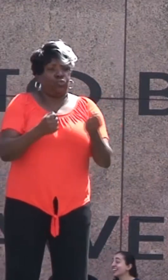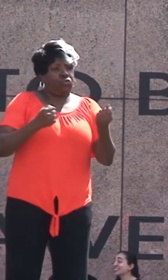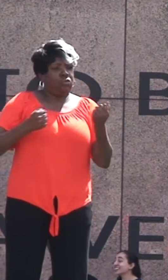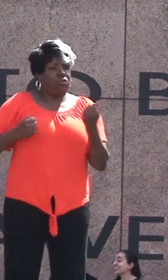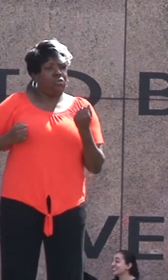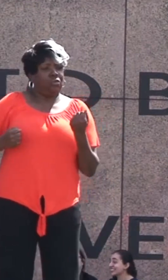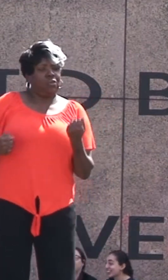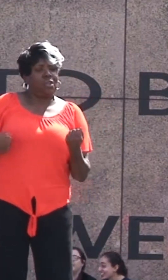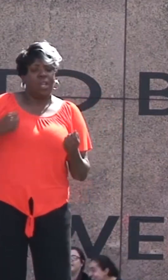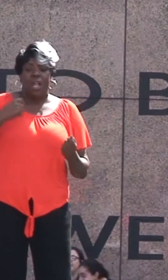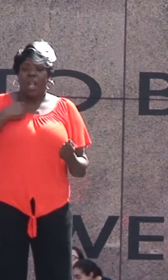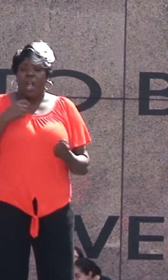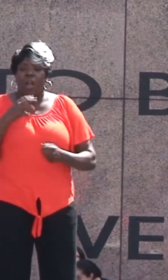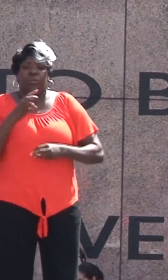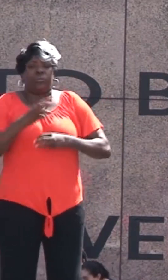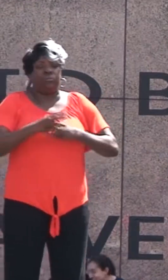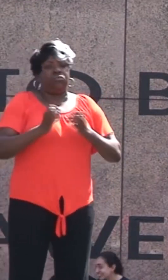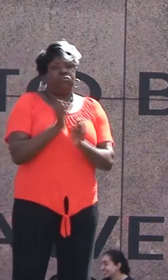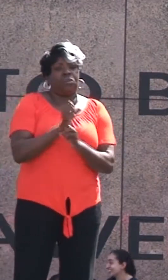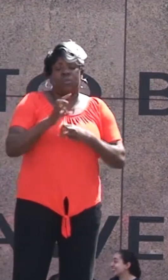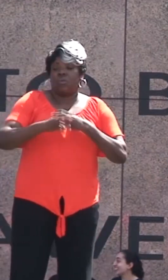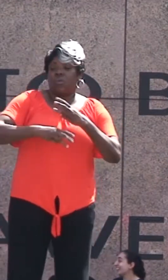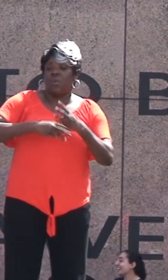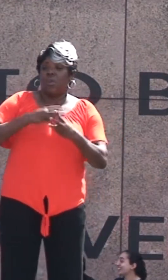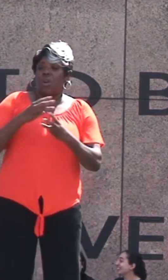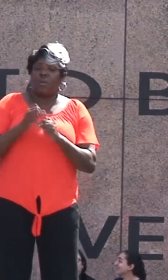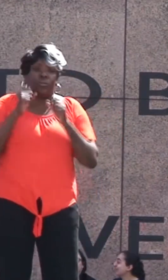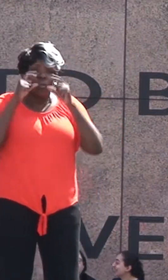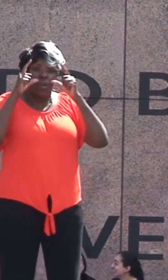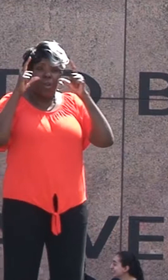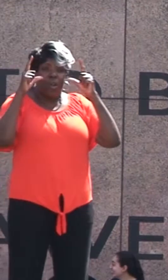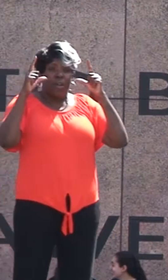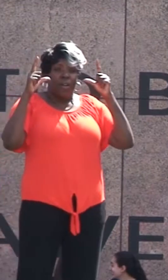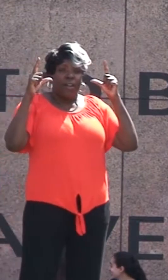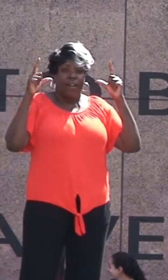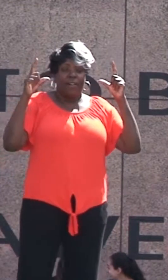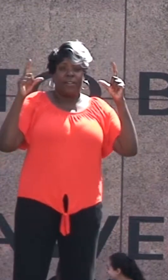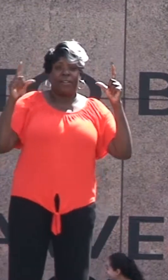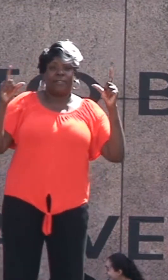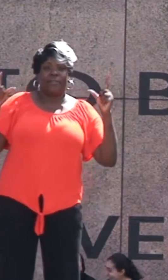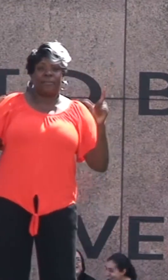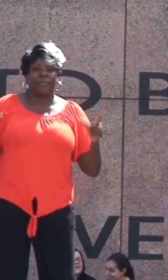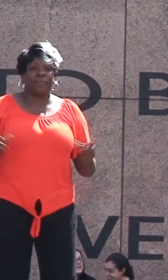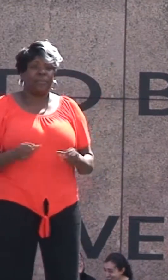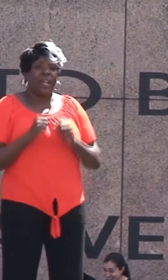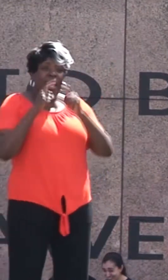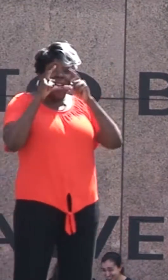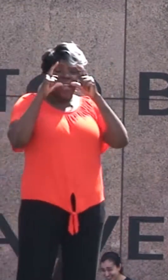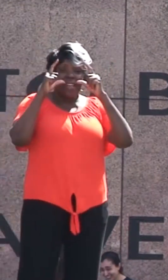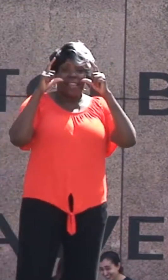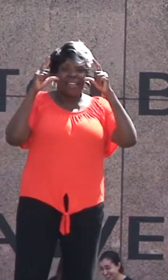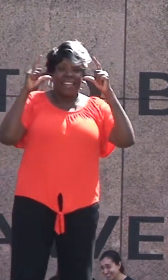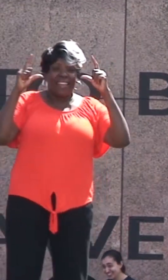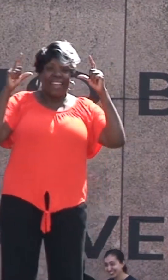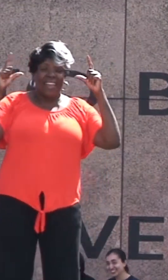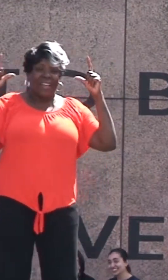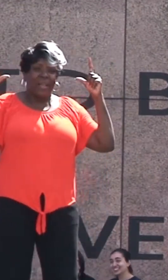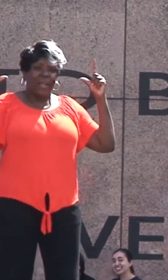to shake the world awake Awake